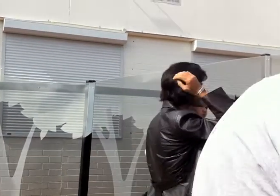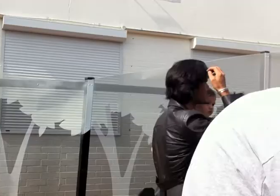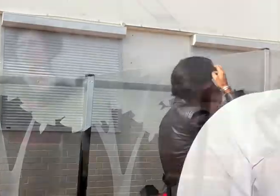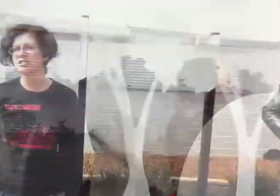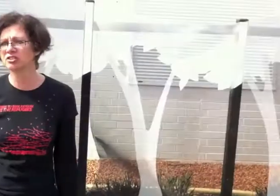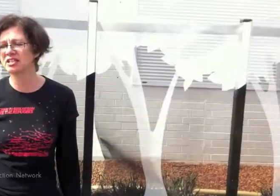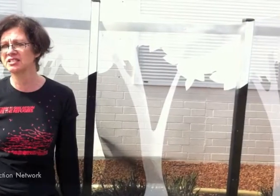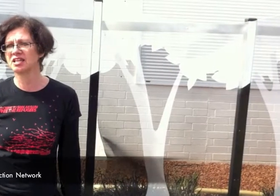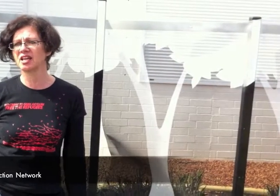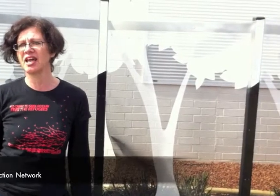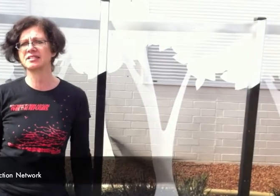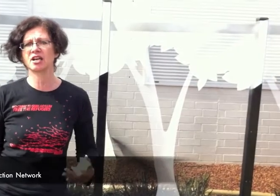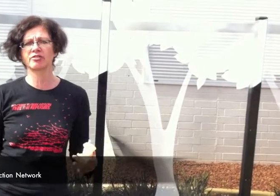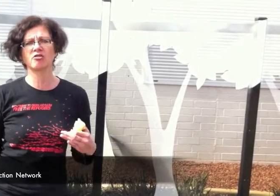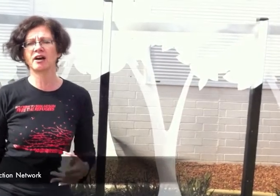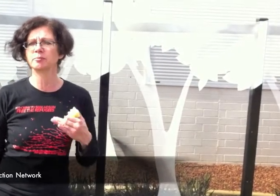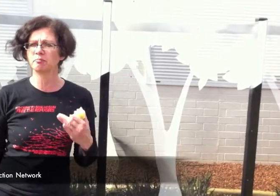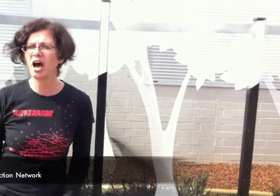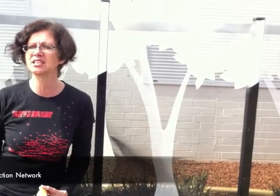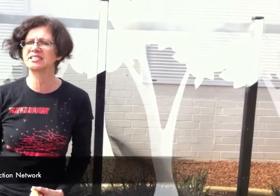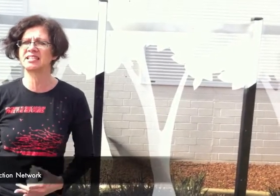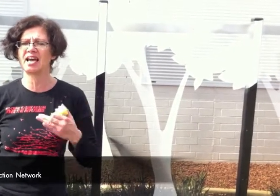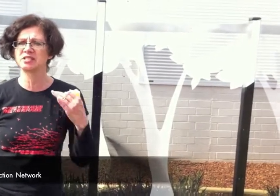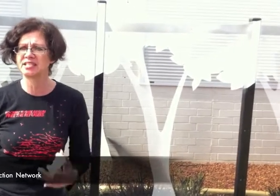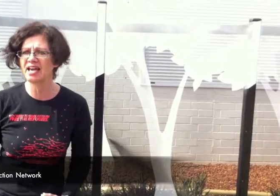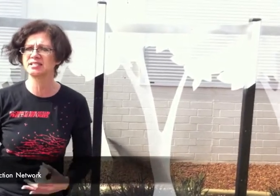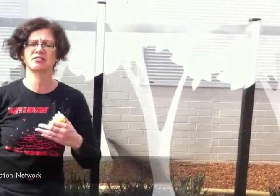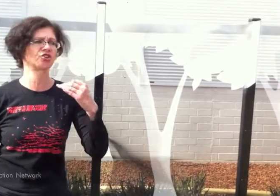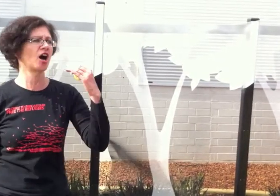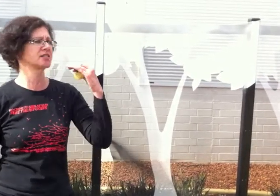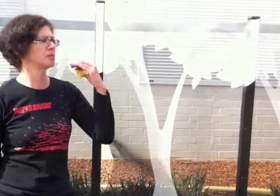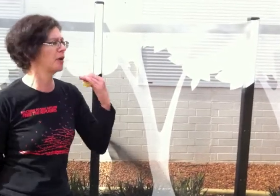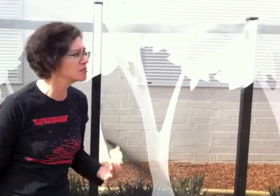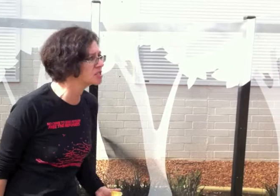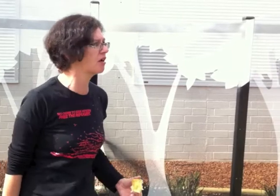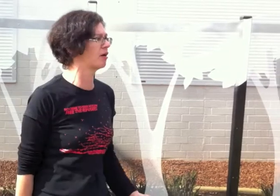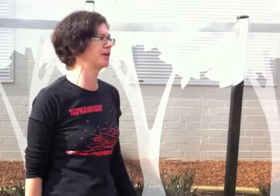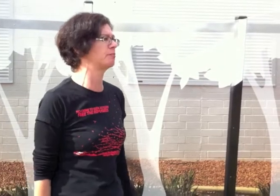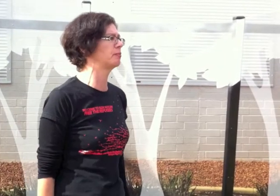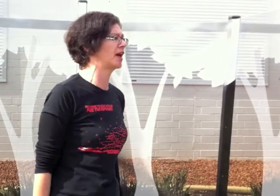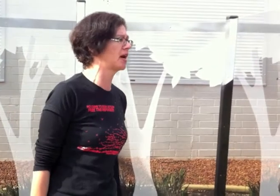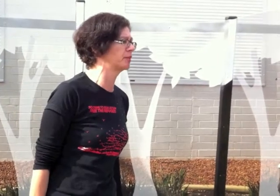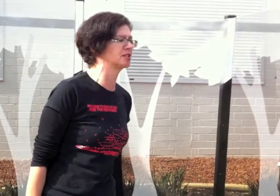It's certainly still the case that although government policy now says they're not supposed to call people by numbers,